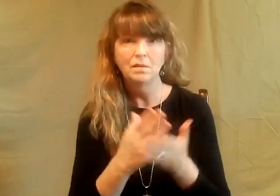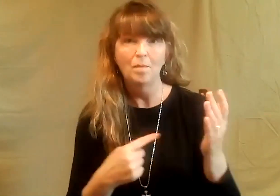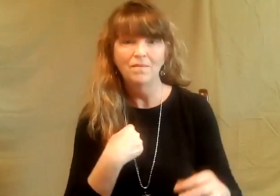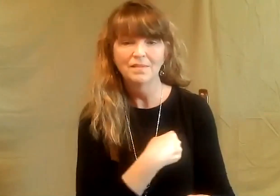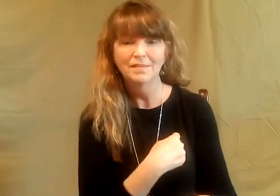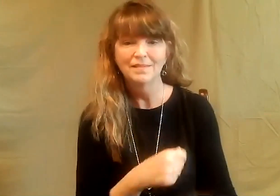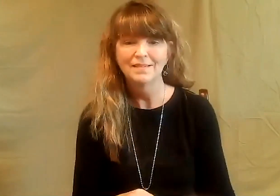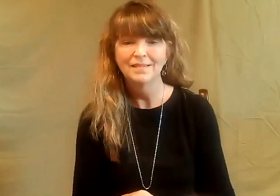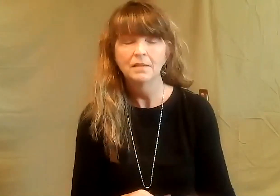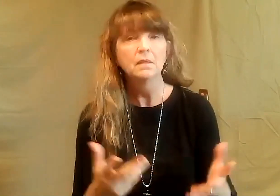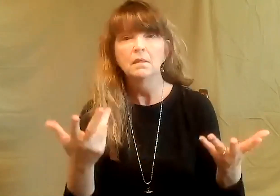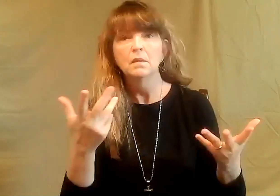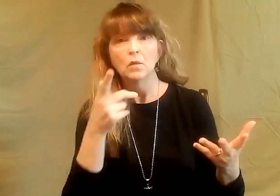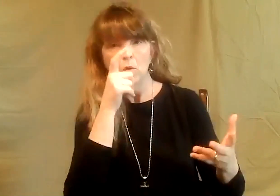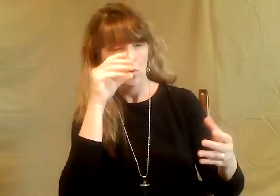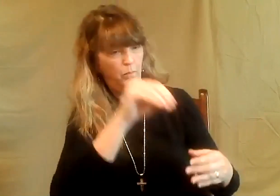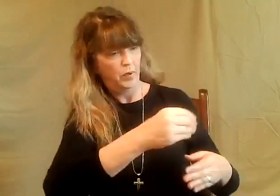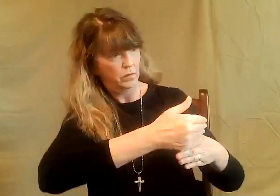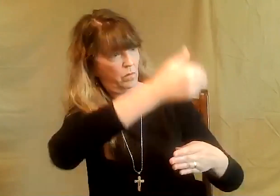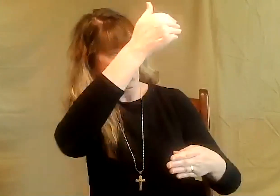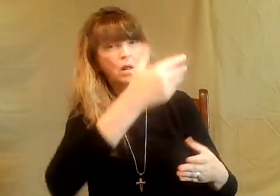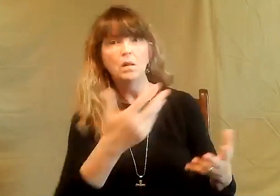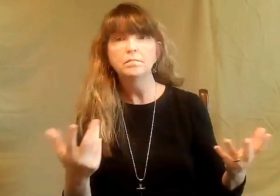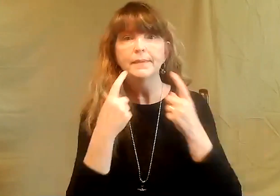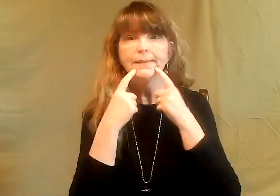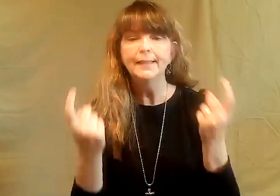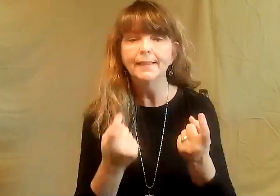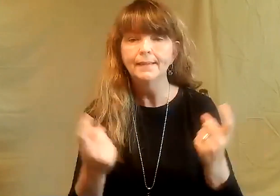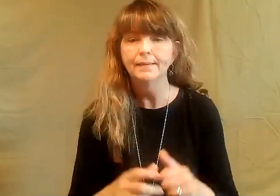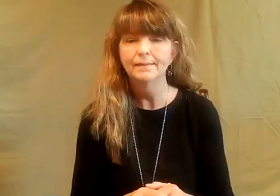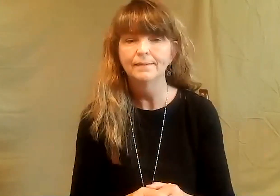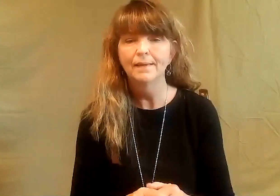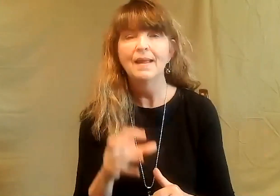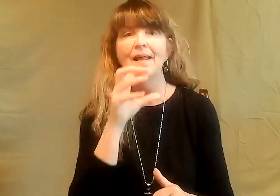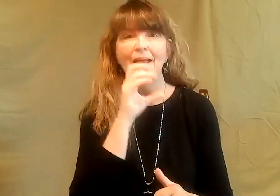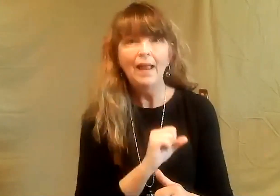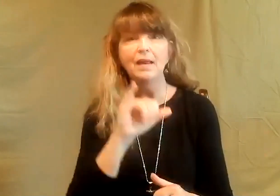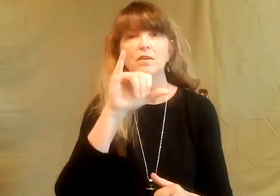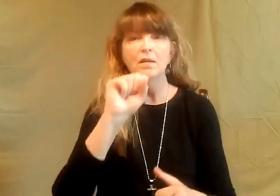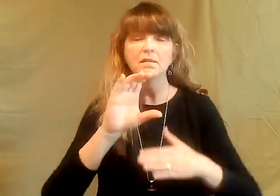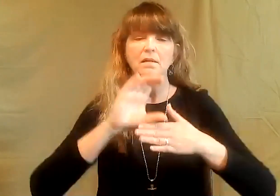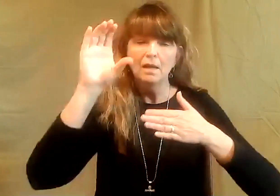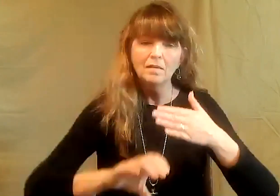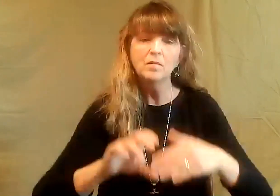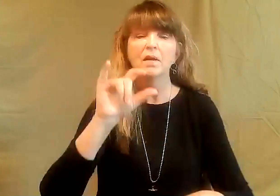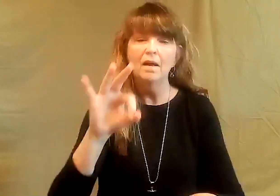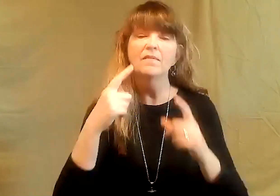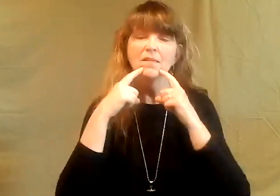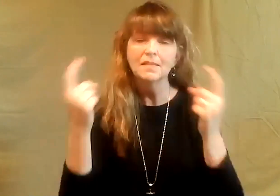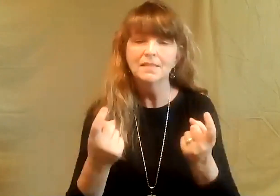One of the walls we have is old age. each and every one of us will have that. Another wall that we encounter is sin.